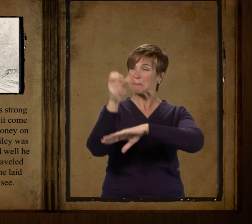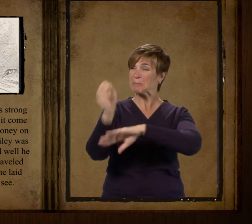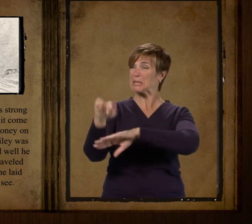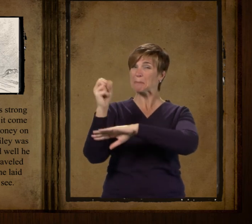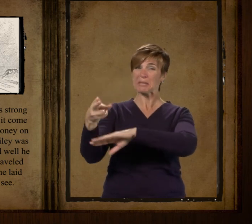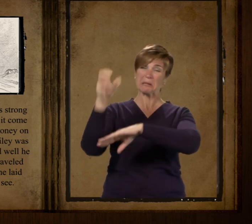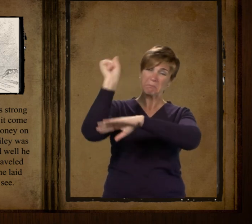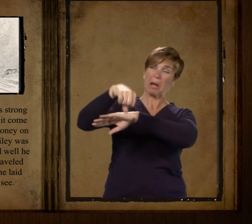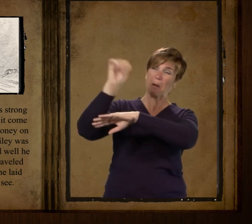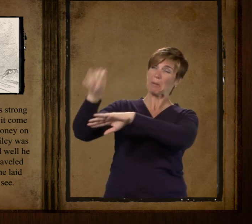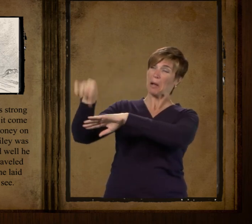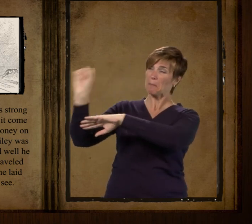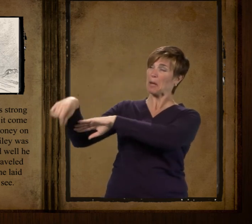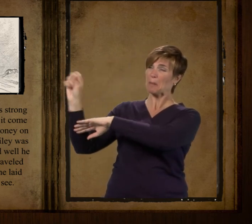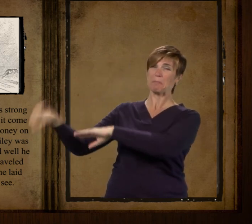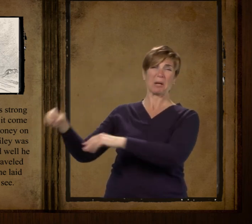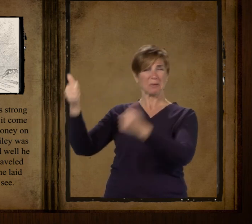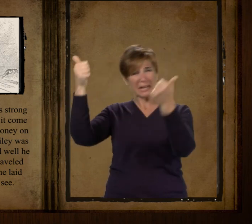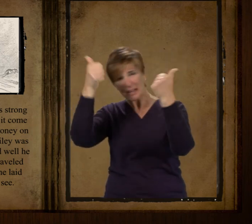any frog that ever they see